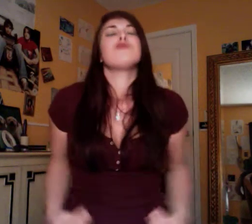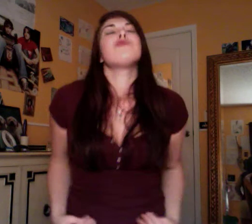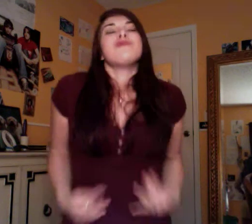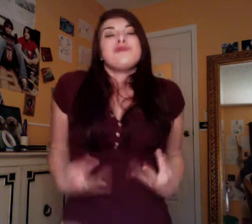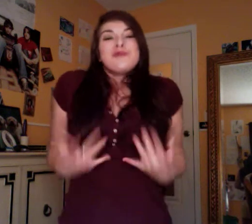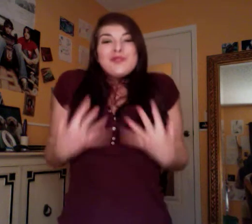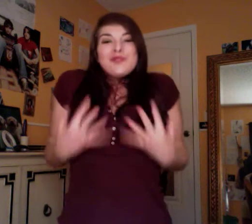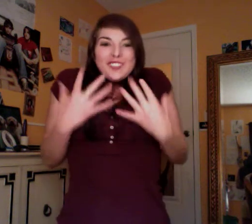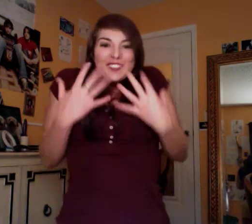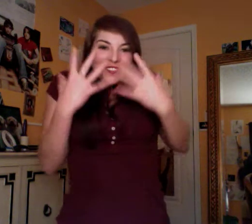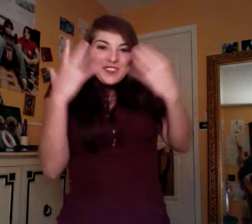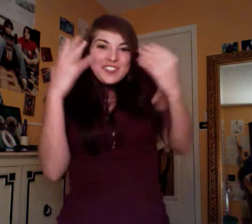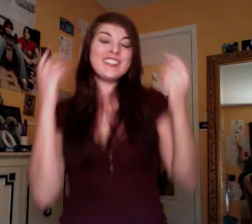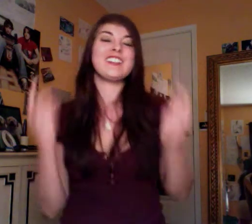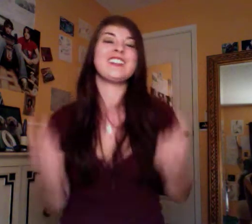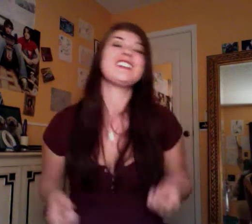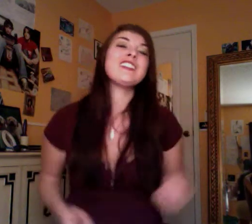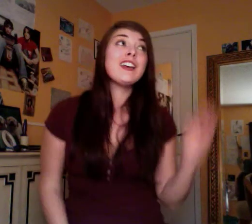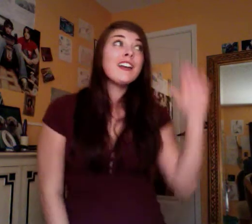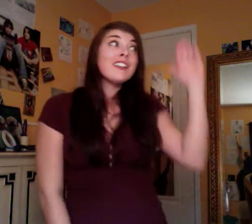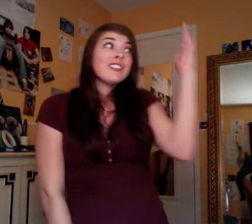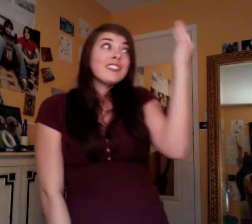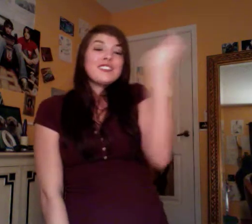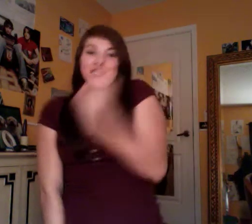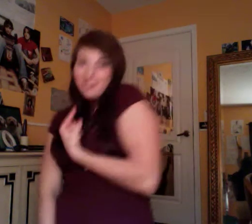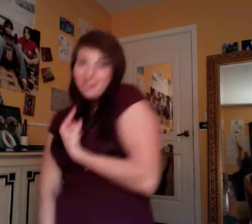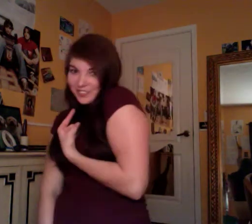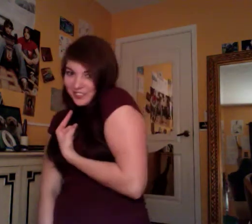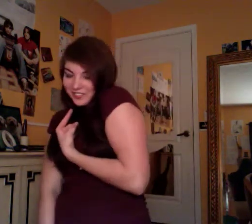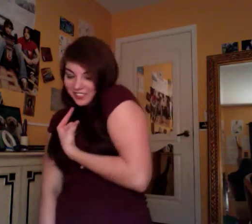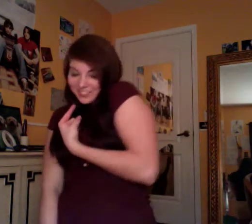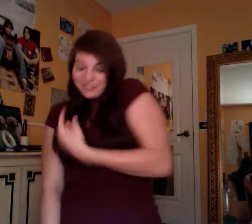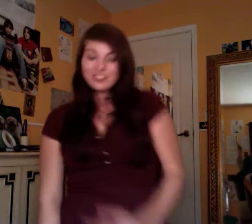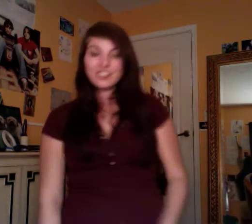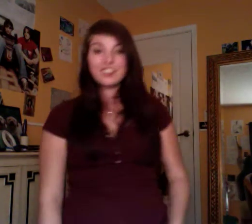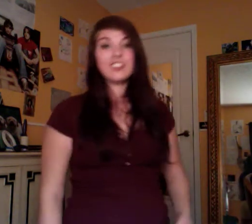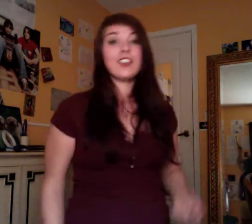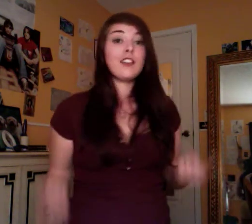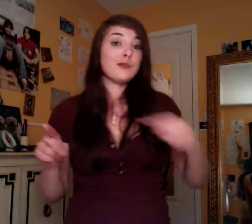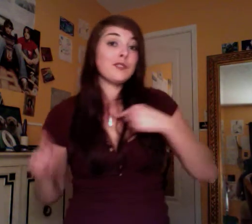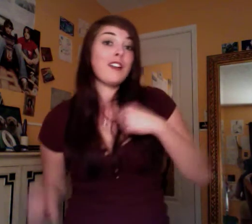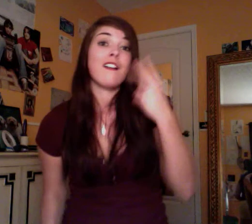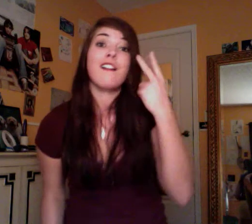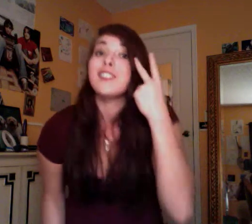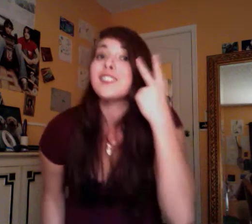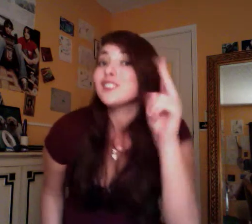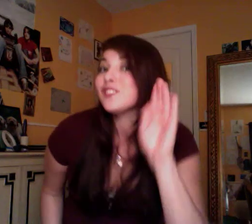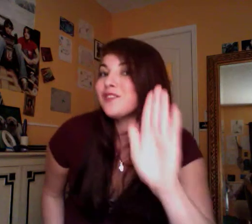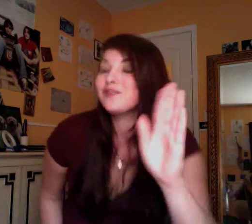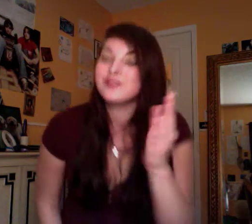alive, it's like no one else exists, and in your smile,